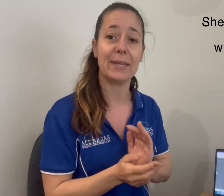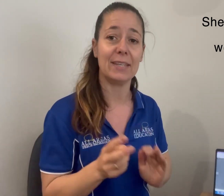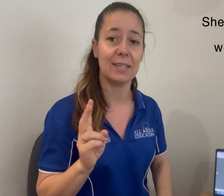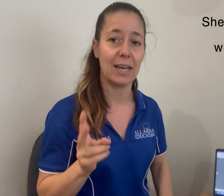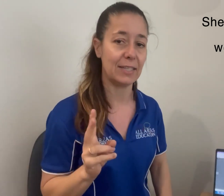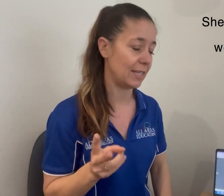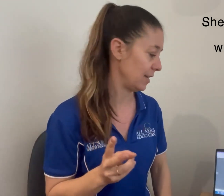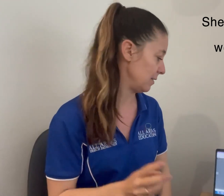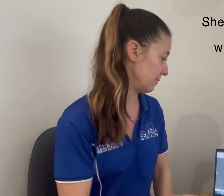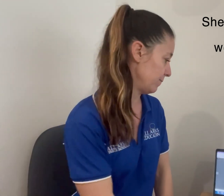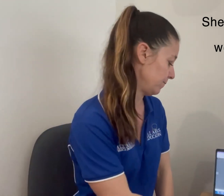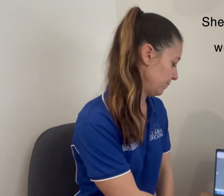again.